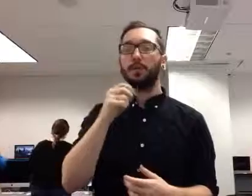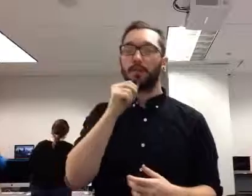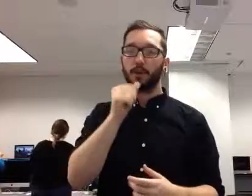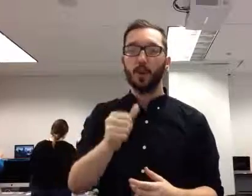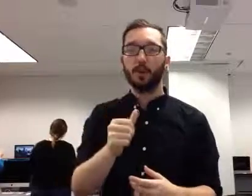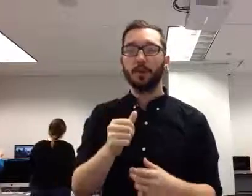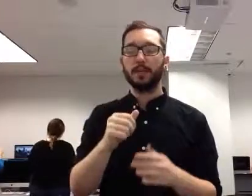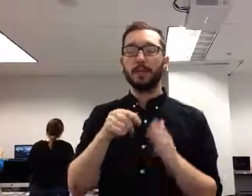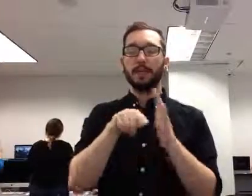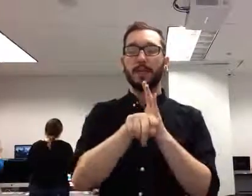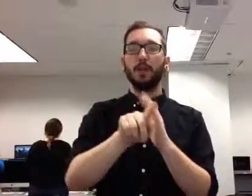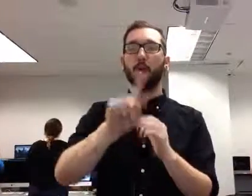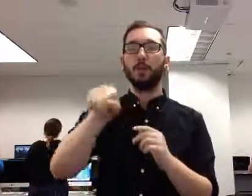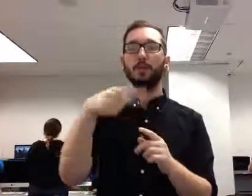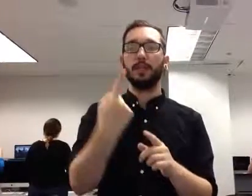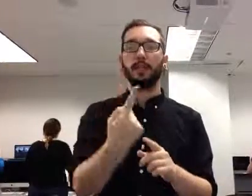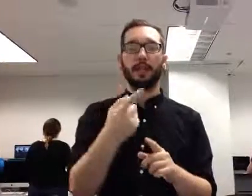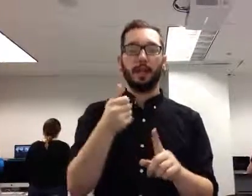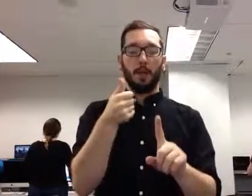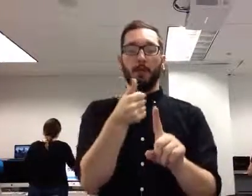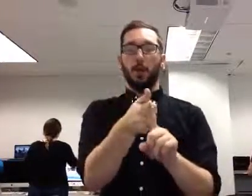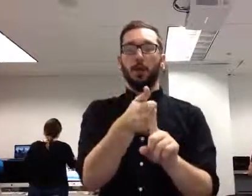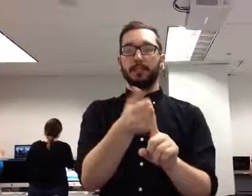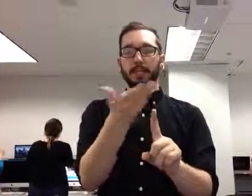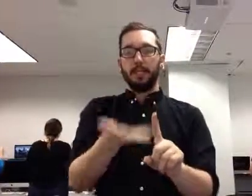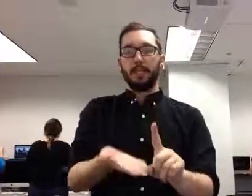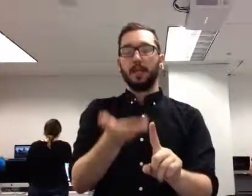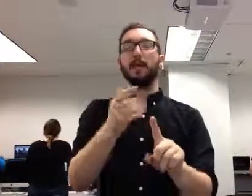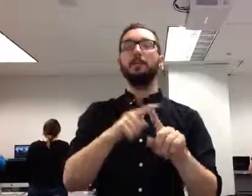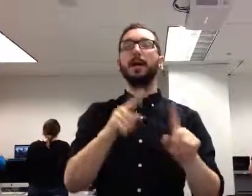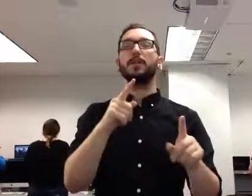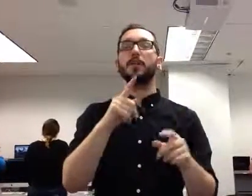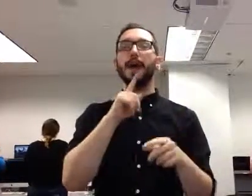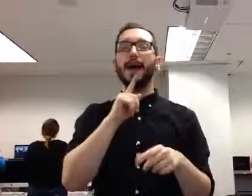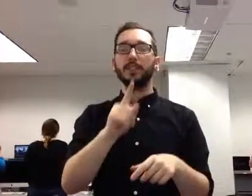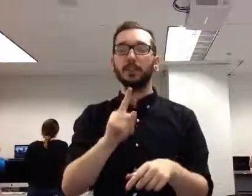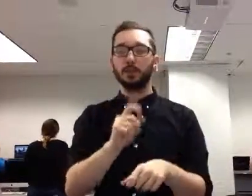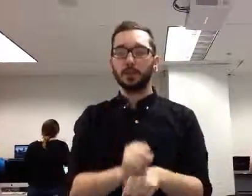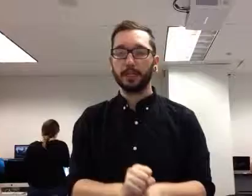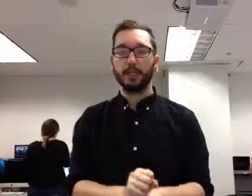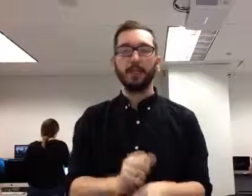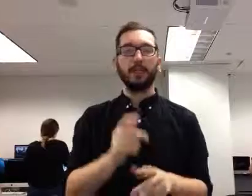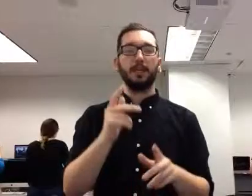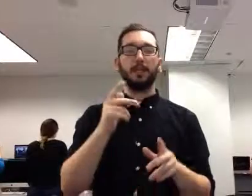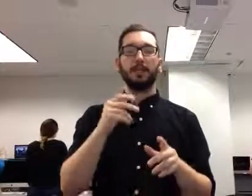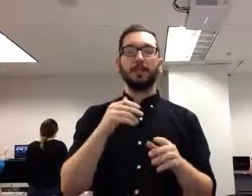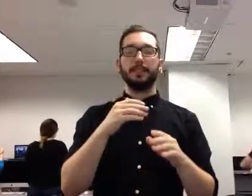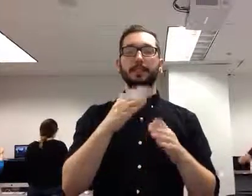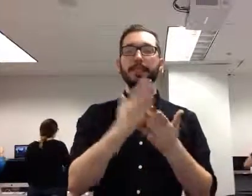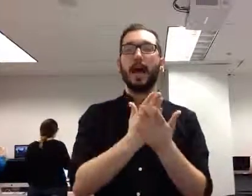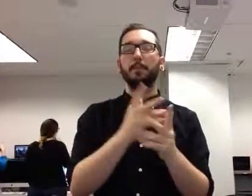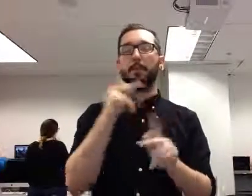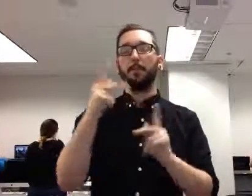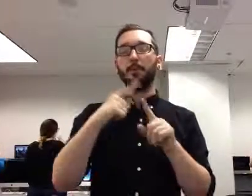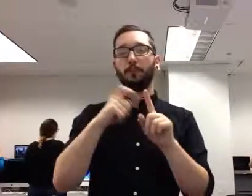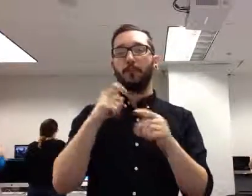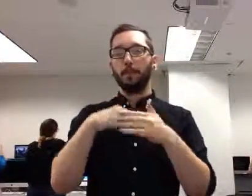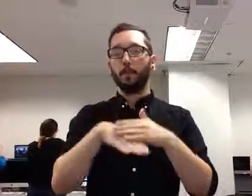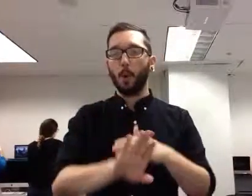actual people at the time, demographically, you prevent people from existing at another time. And you see that. You see that in Russia a